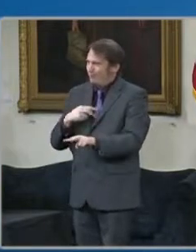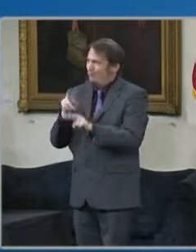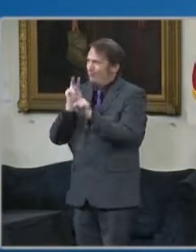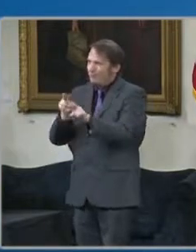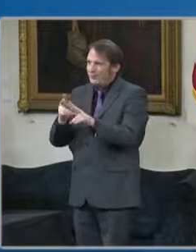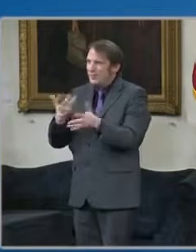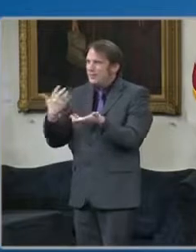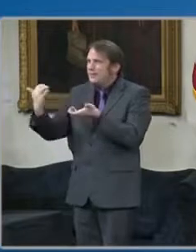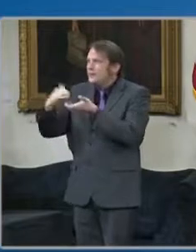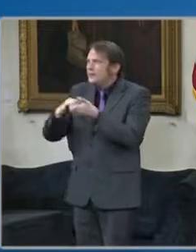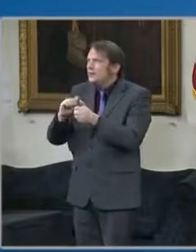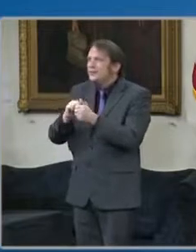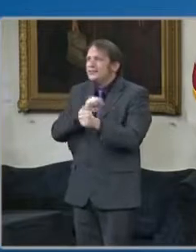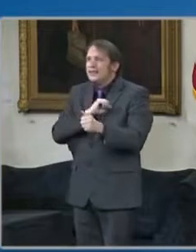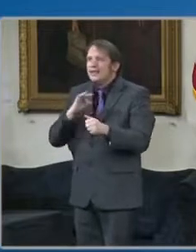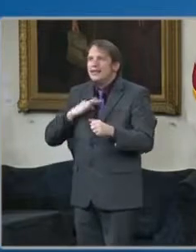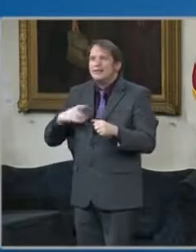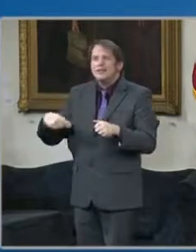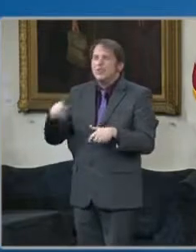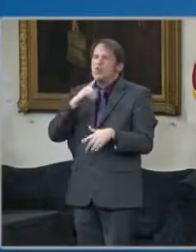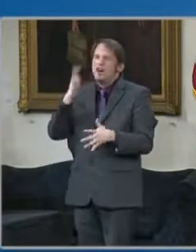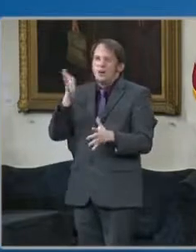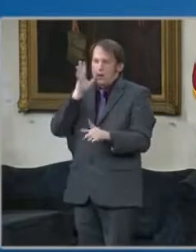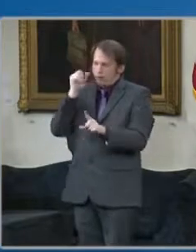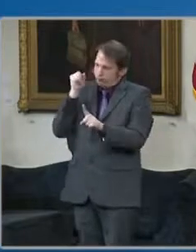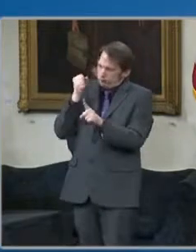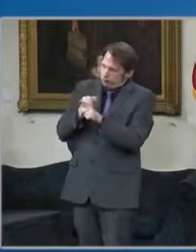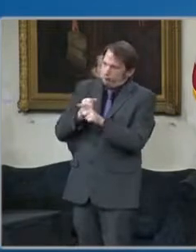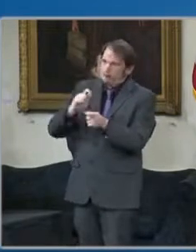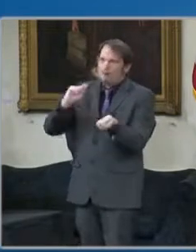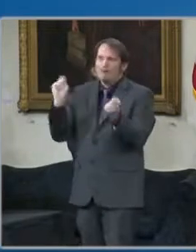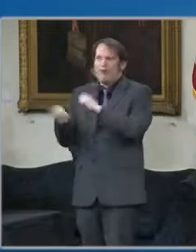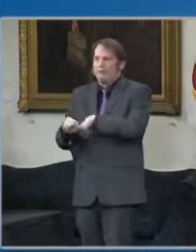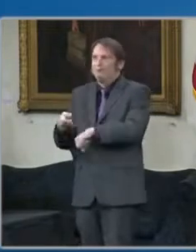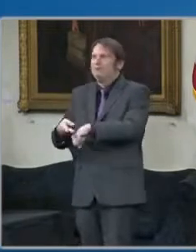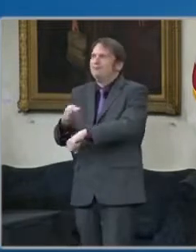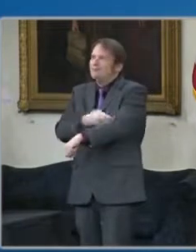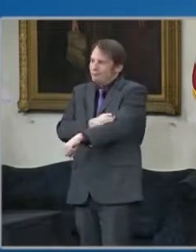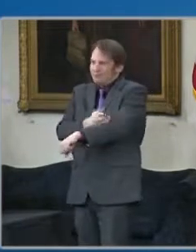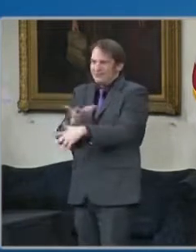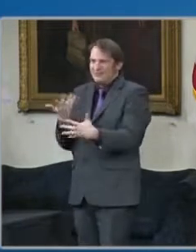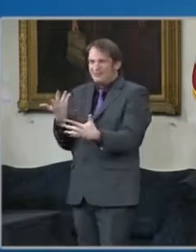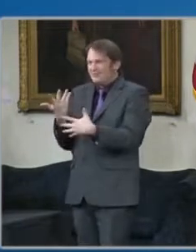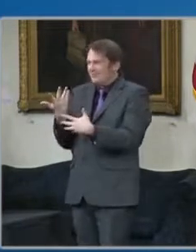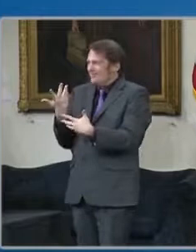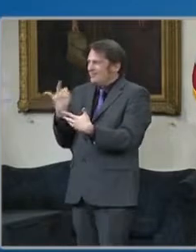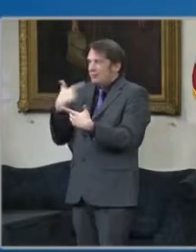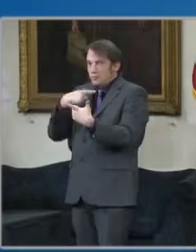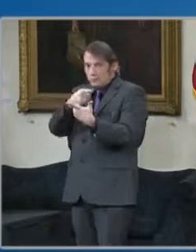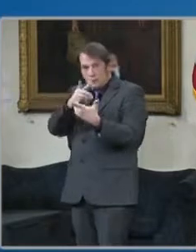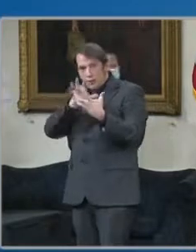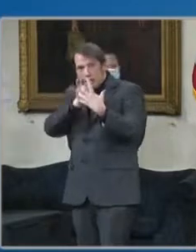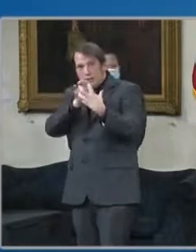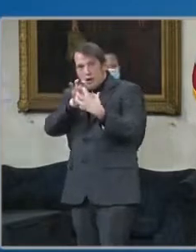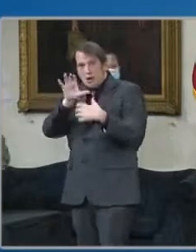make in adding to into winning this, this battle in the war against COVID-19. Thank you.